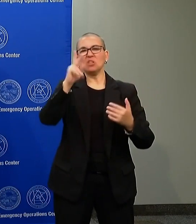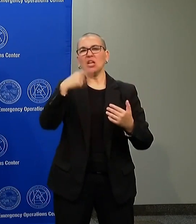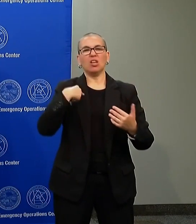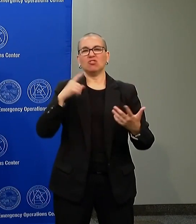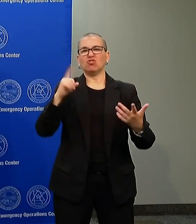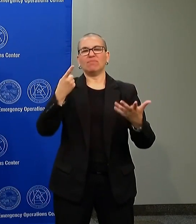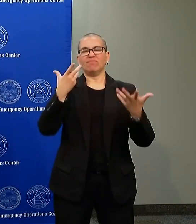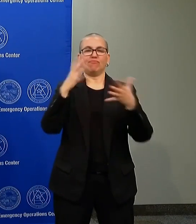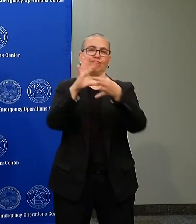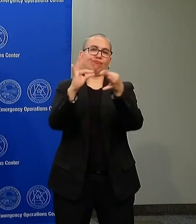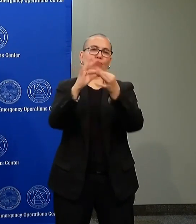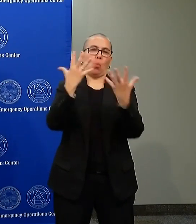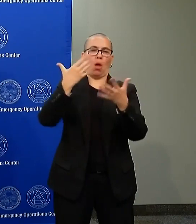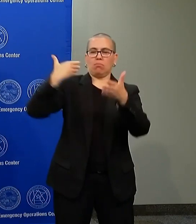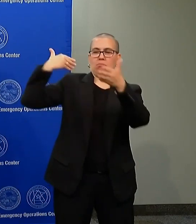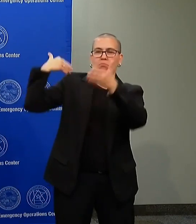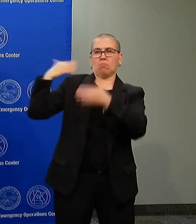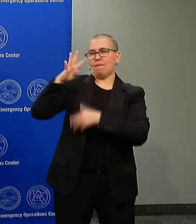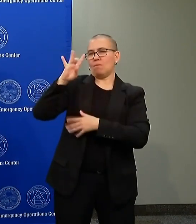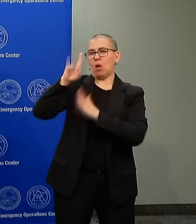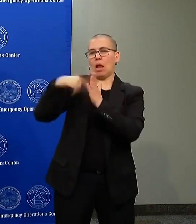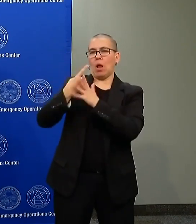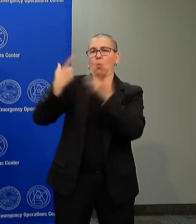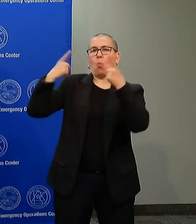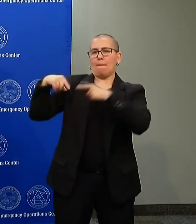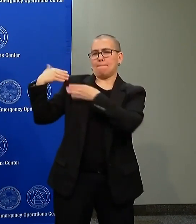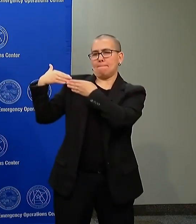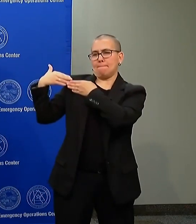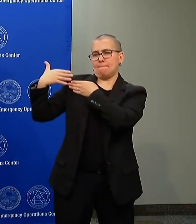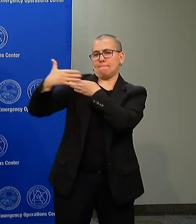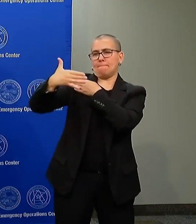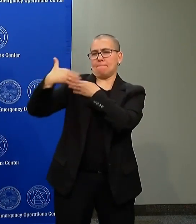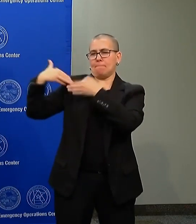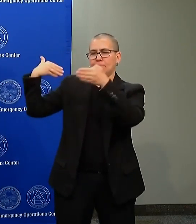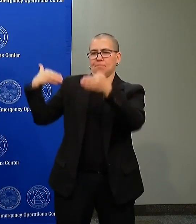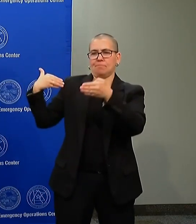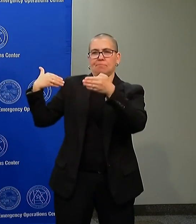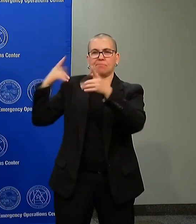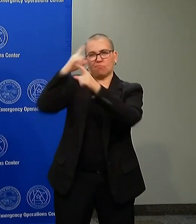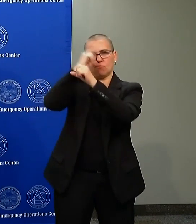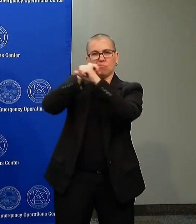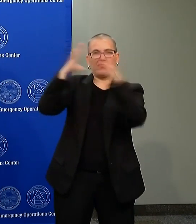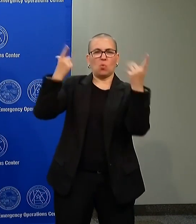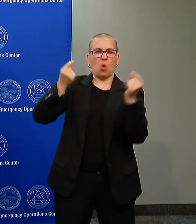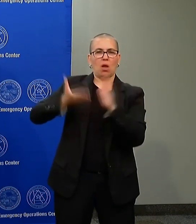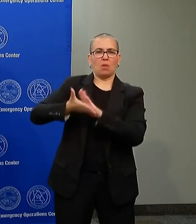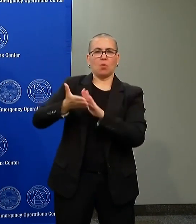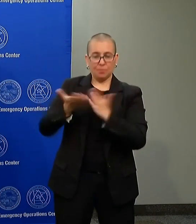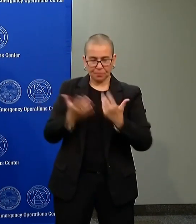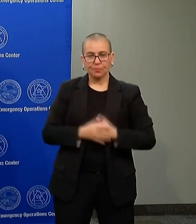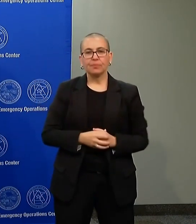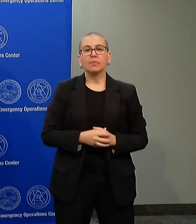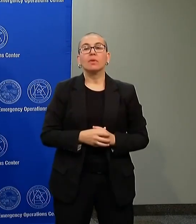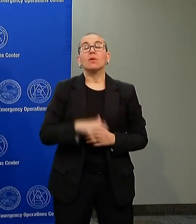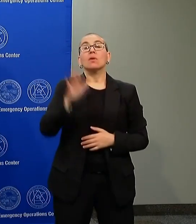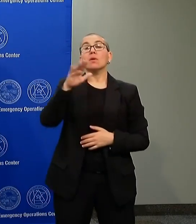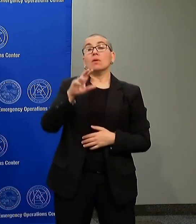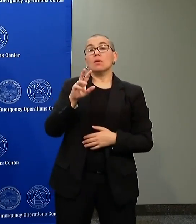in this operation. 24 hours ago, we had approximately 400 guardsmen